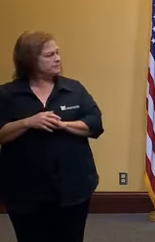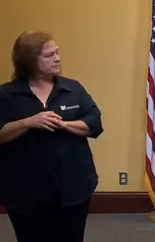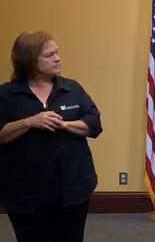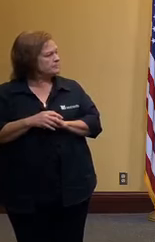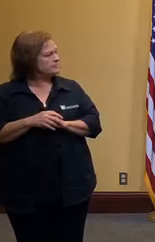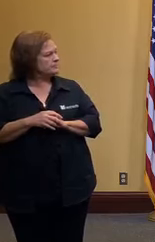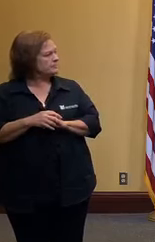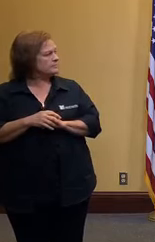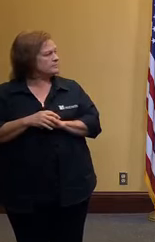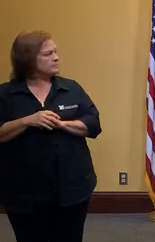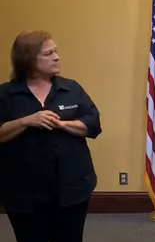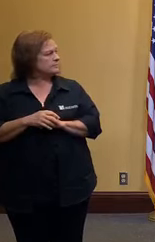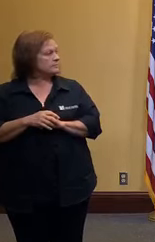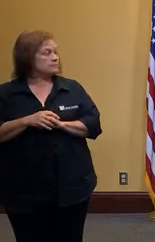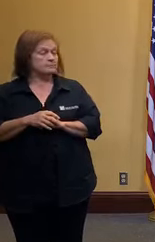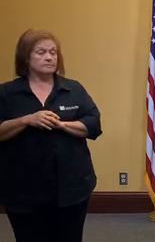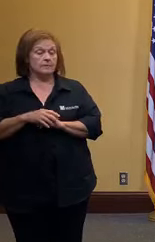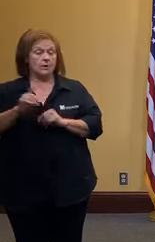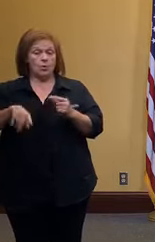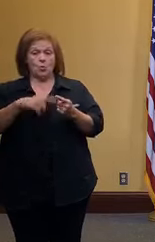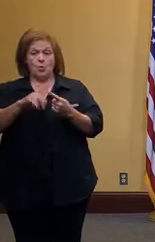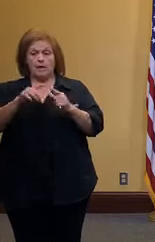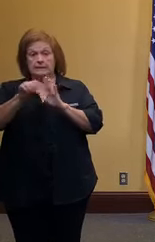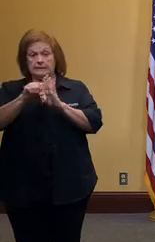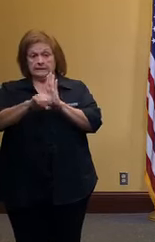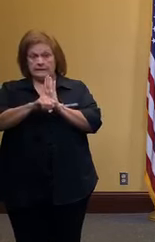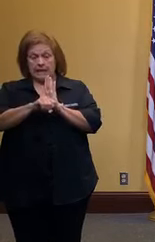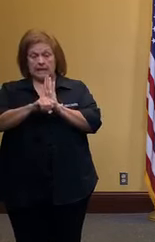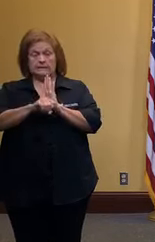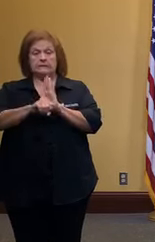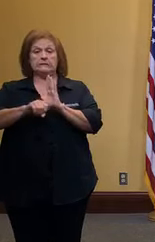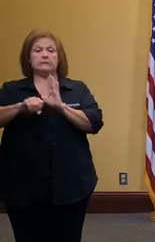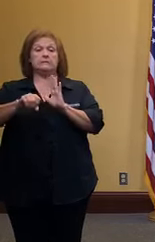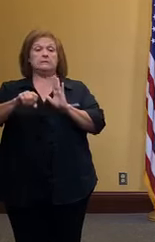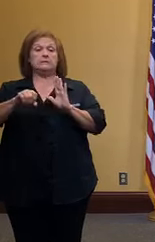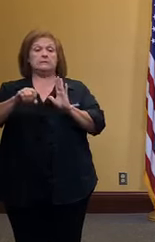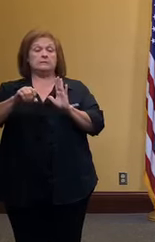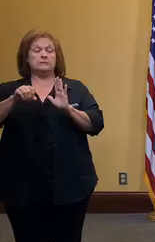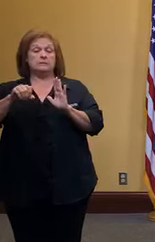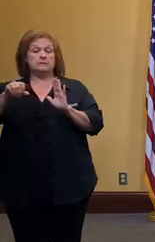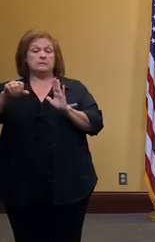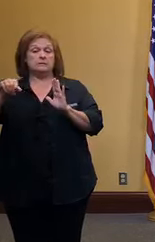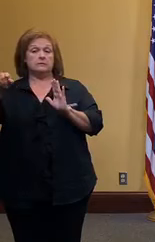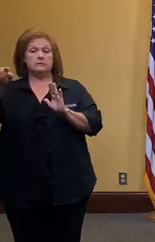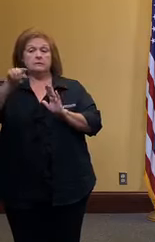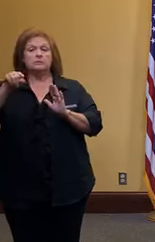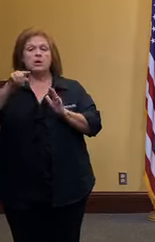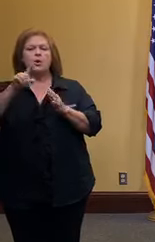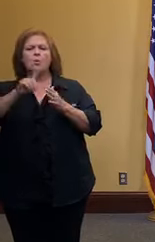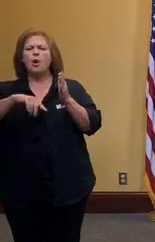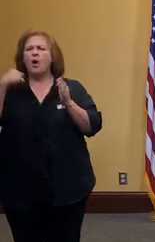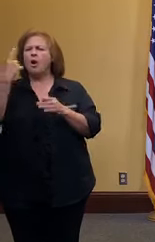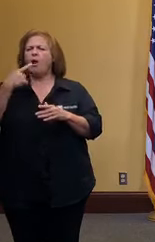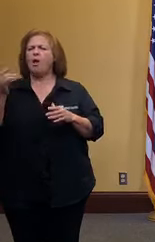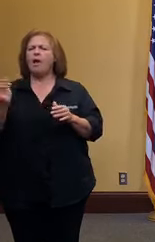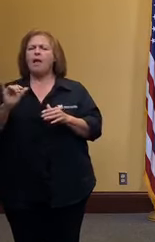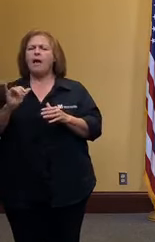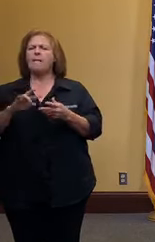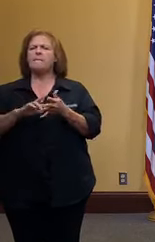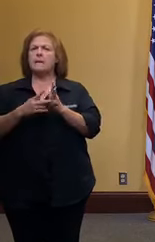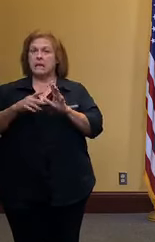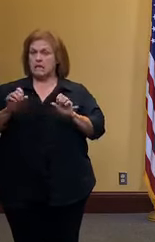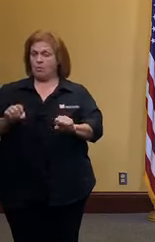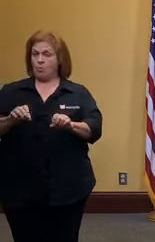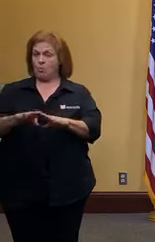so when states municipalities look to what does a reopening potentially look